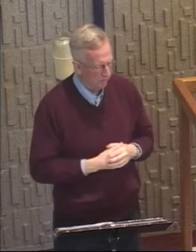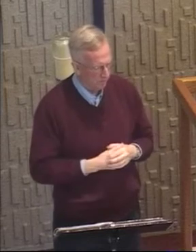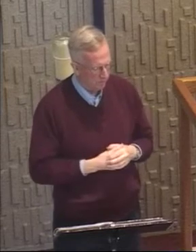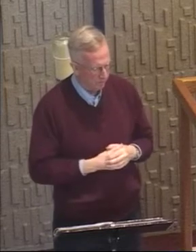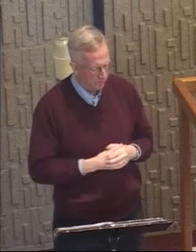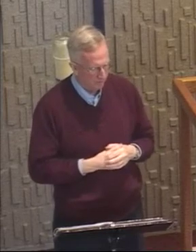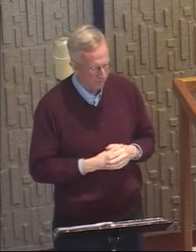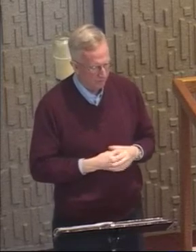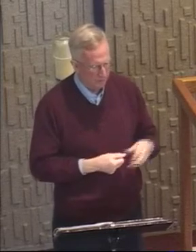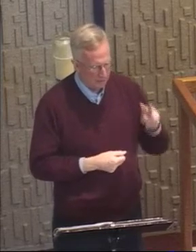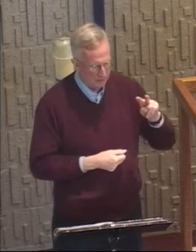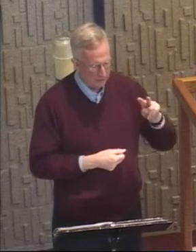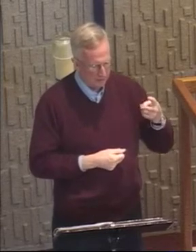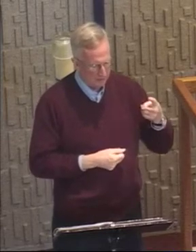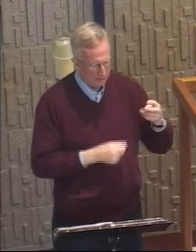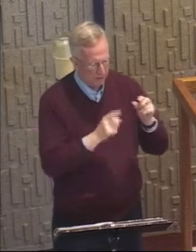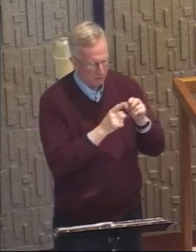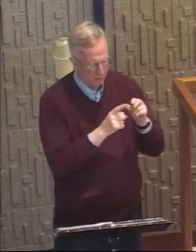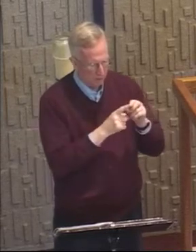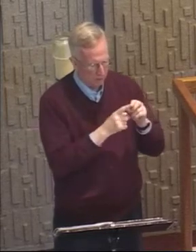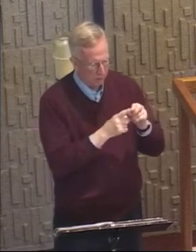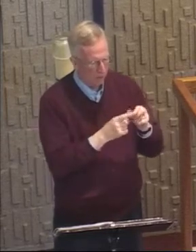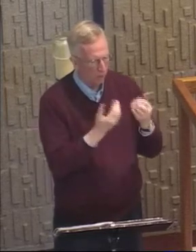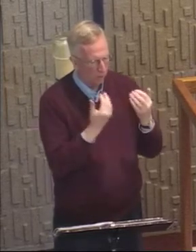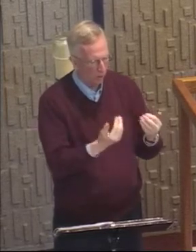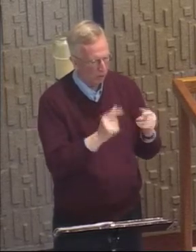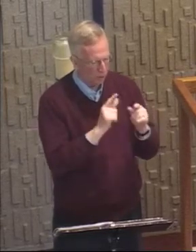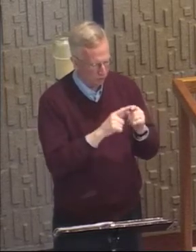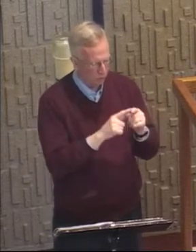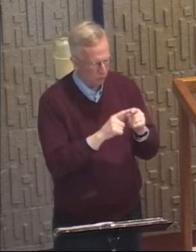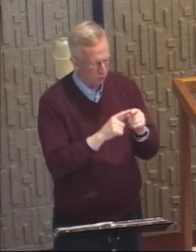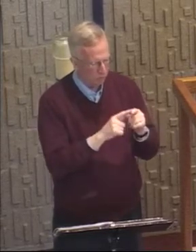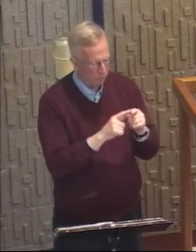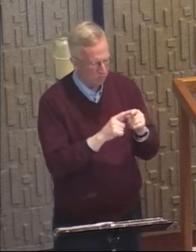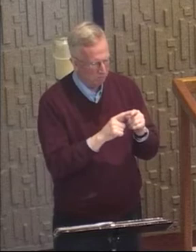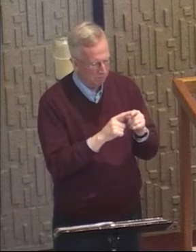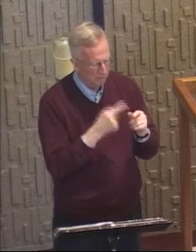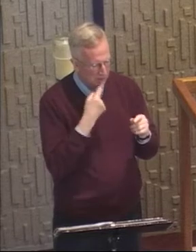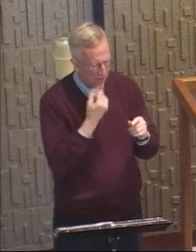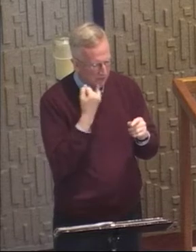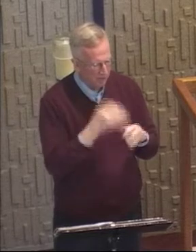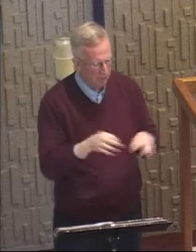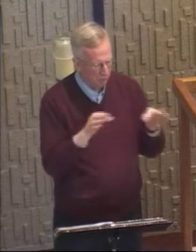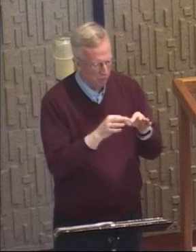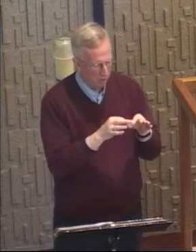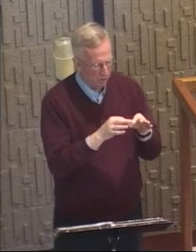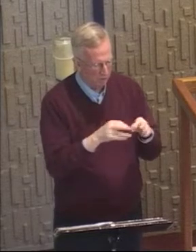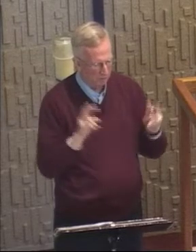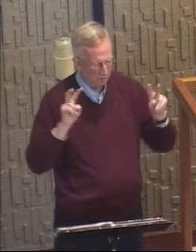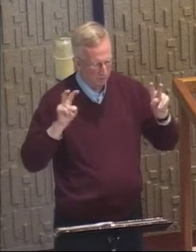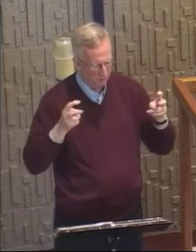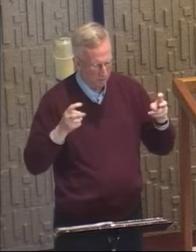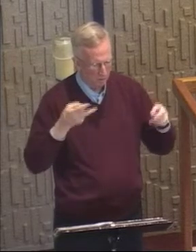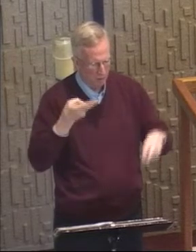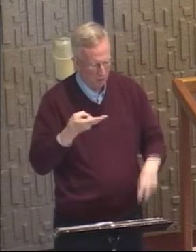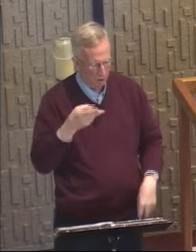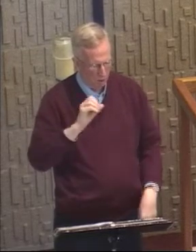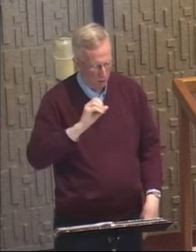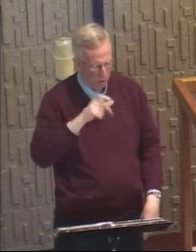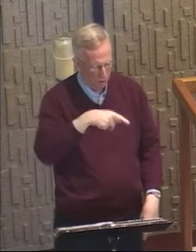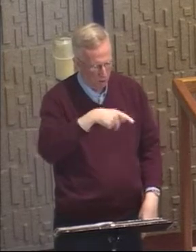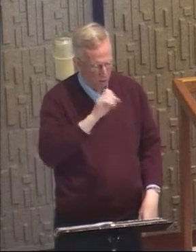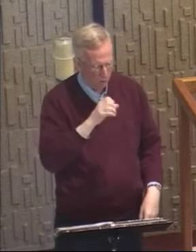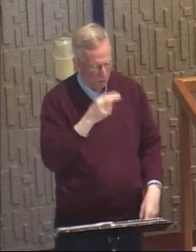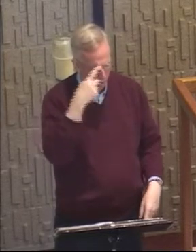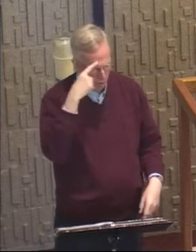The second word I'd like to highlight in this passage is hope. You'll notice that Martha and Mary, the